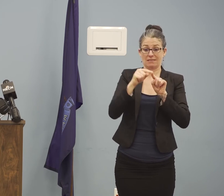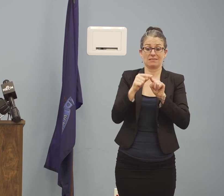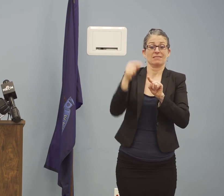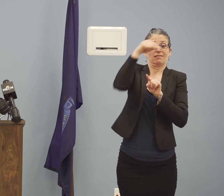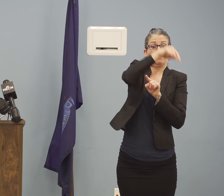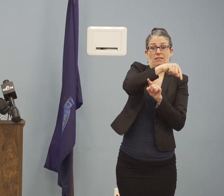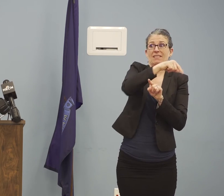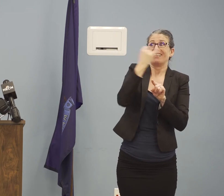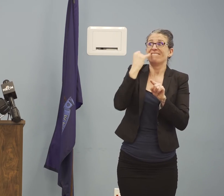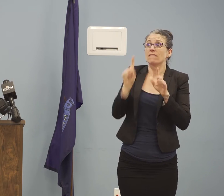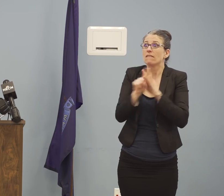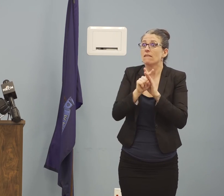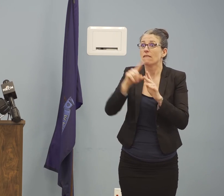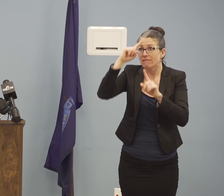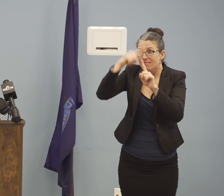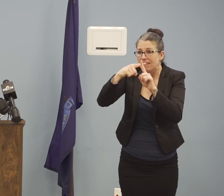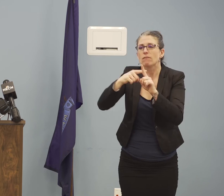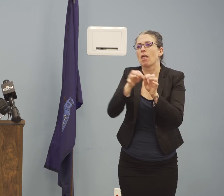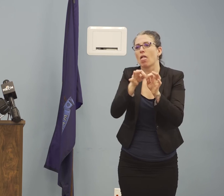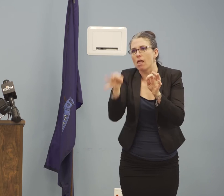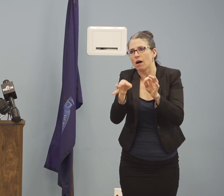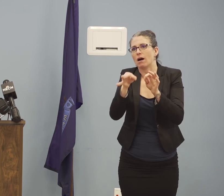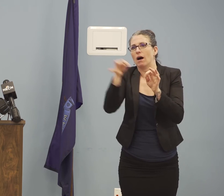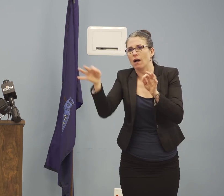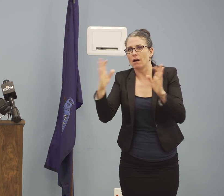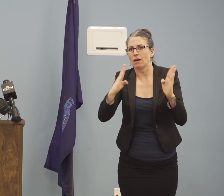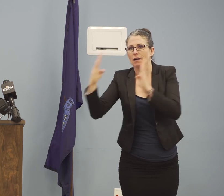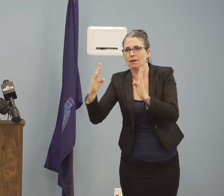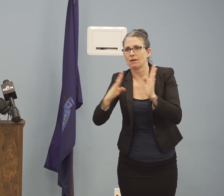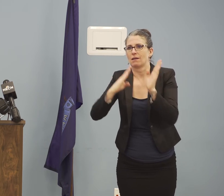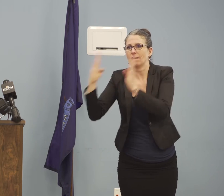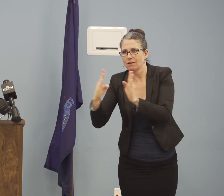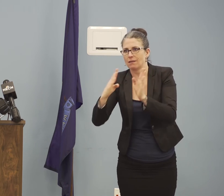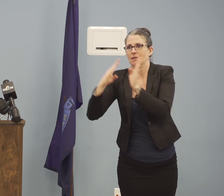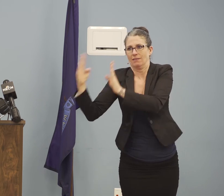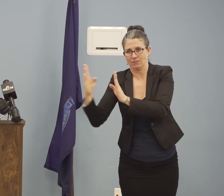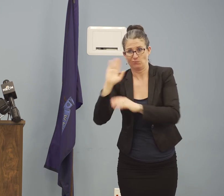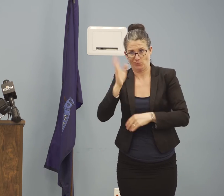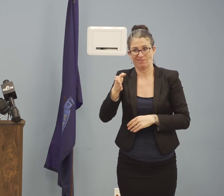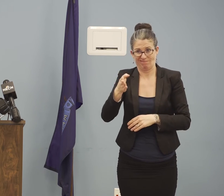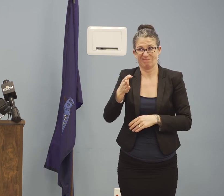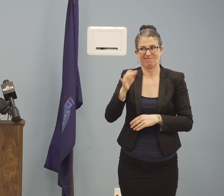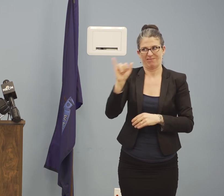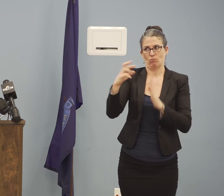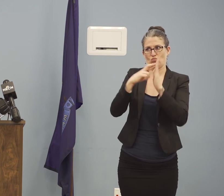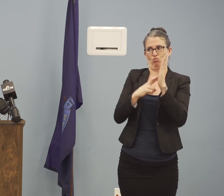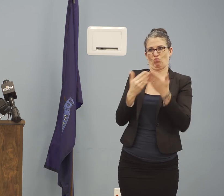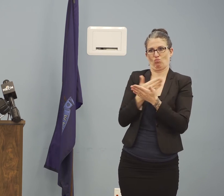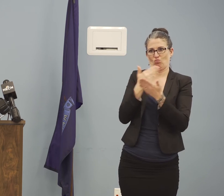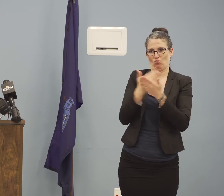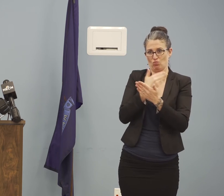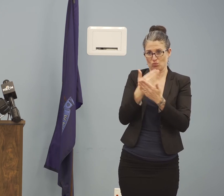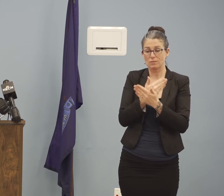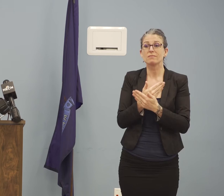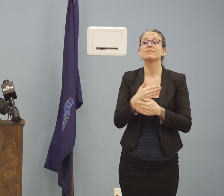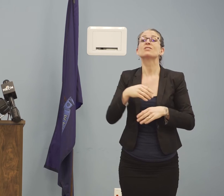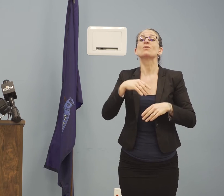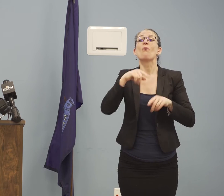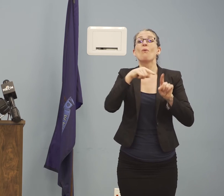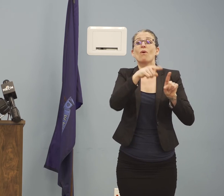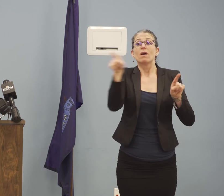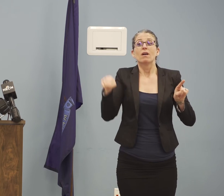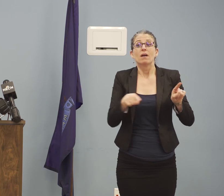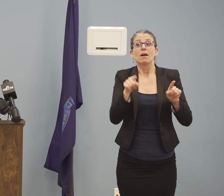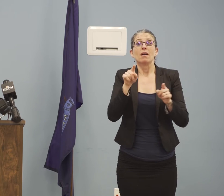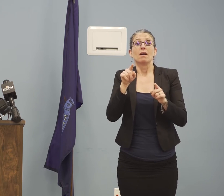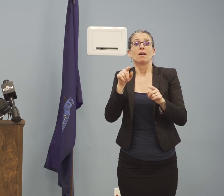however, more data continue to reaffirm some of the initial findings that approximately 80 or so percent